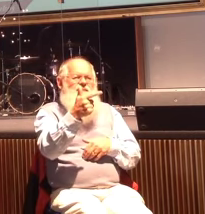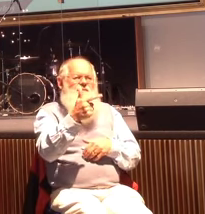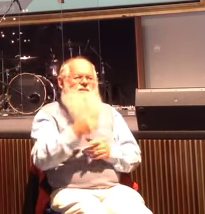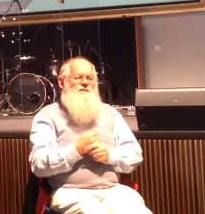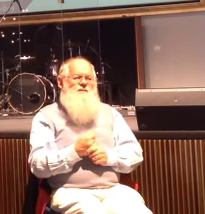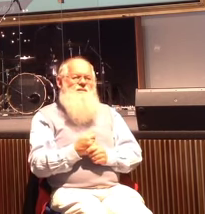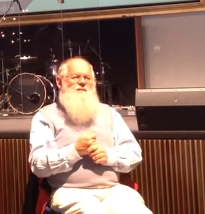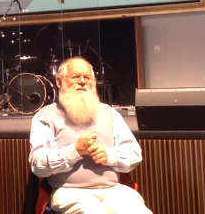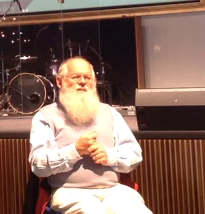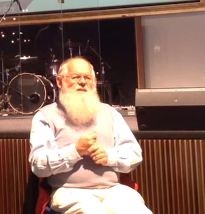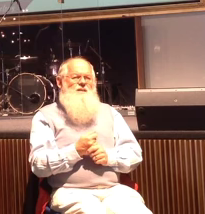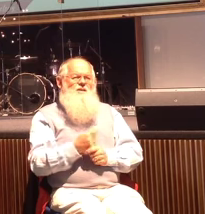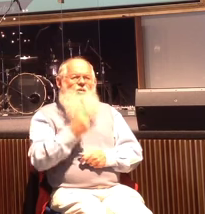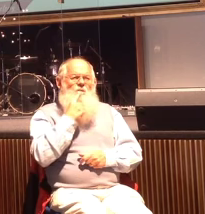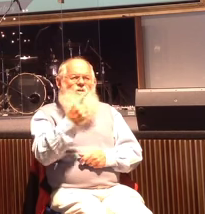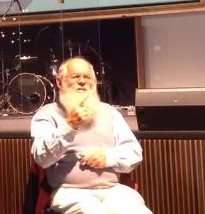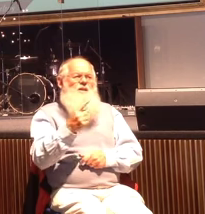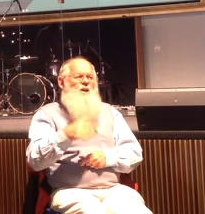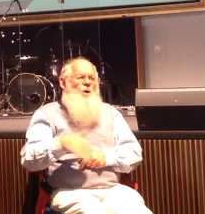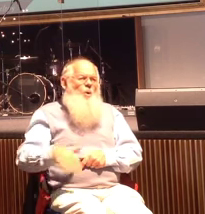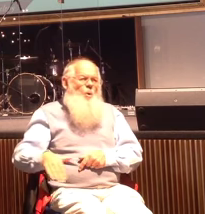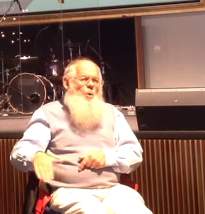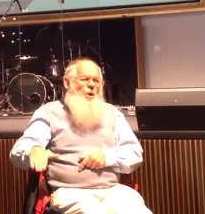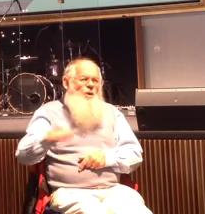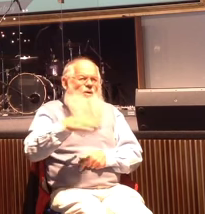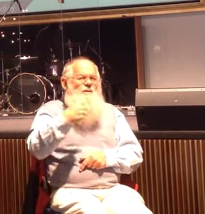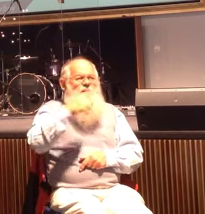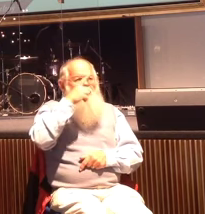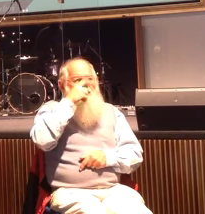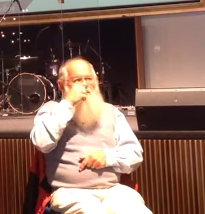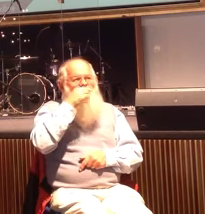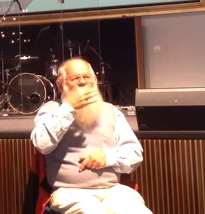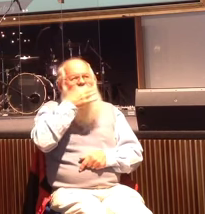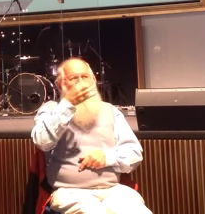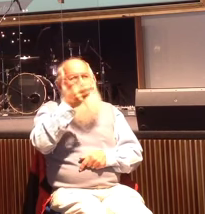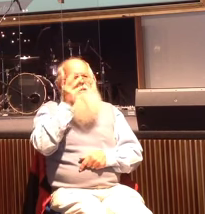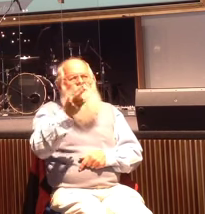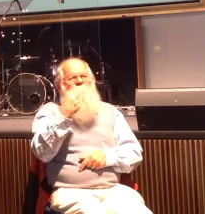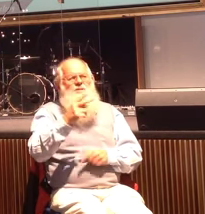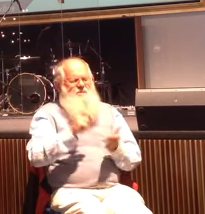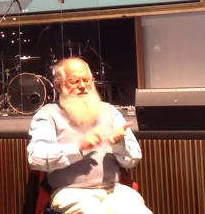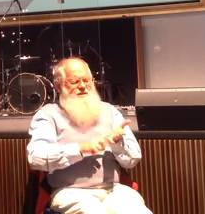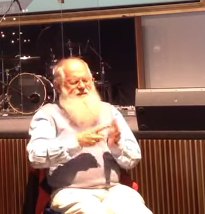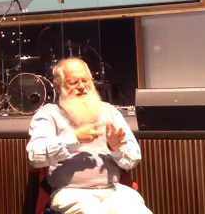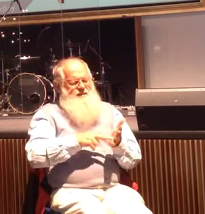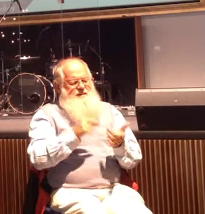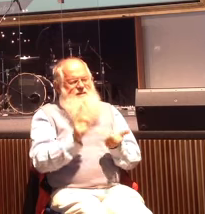It says, all the people asked him to leave. All.